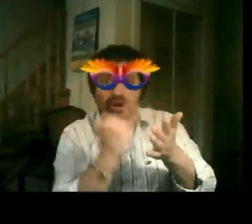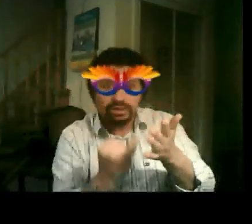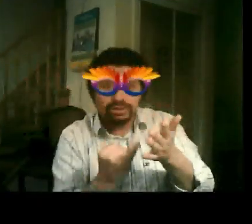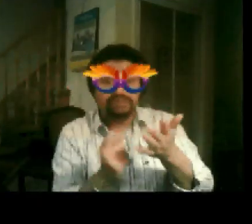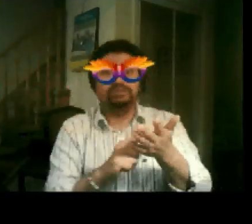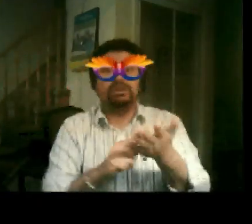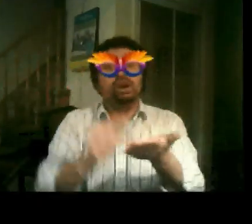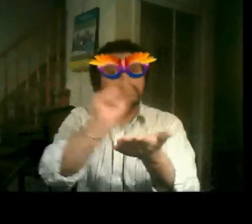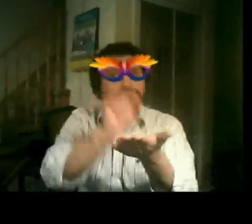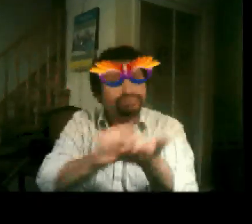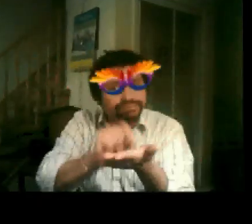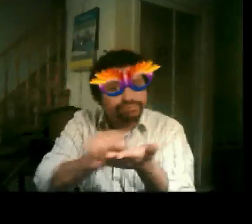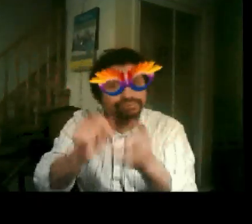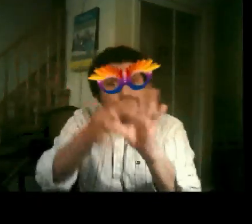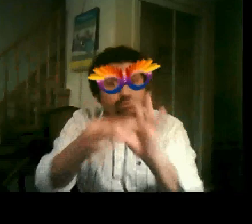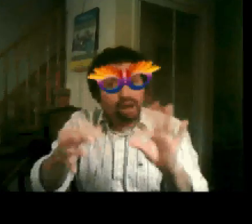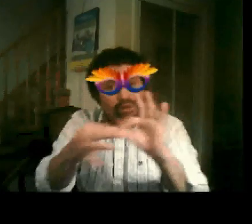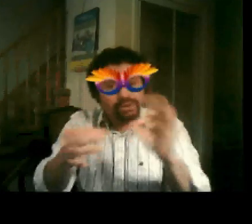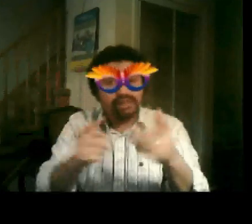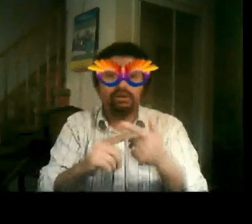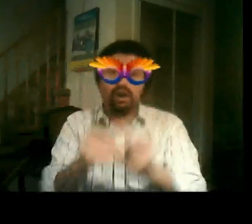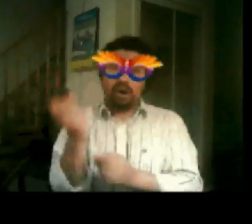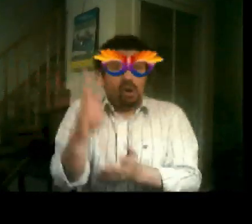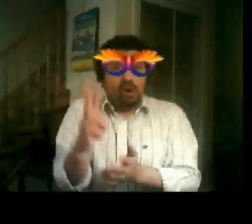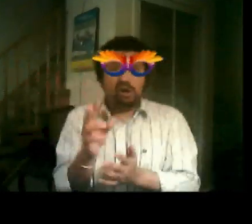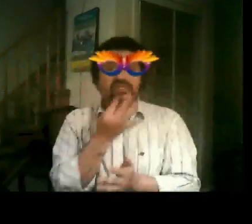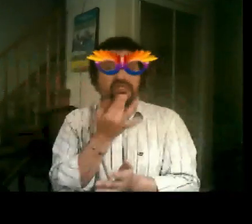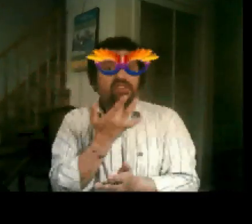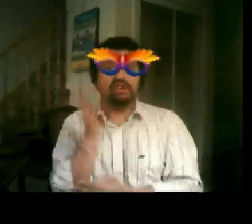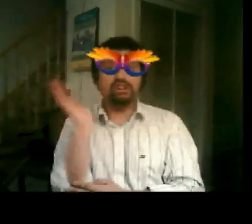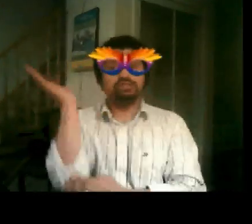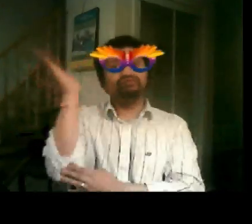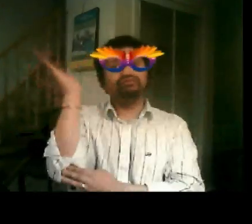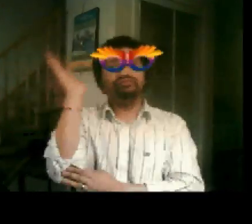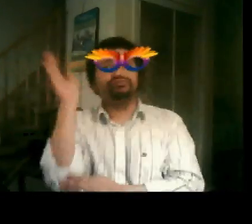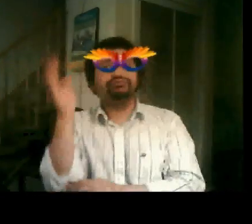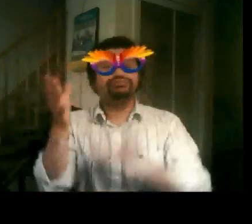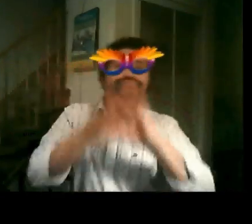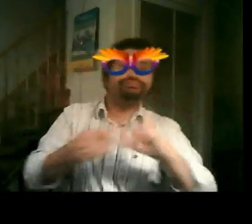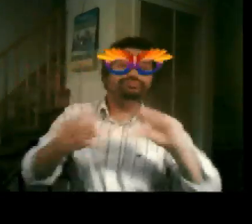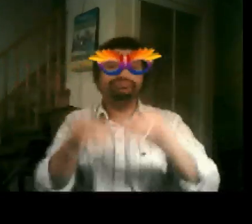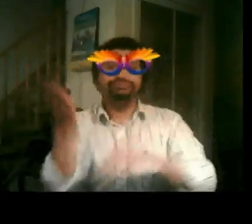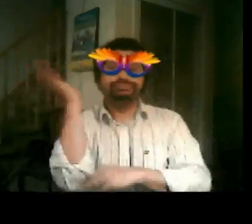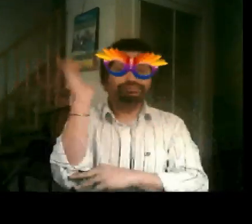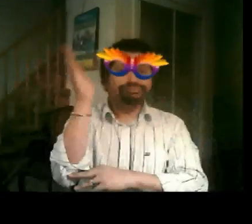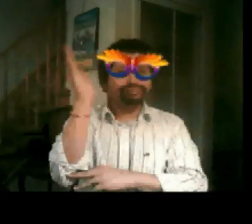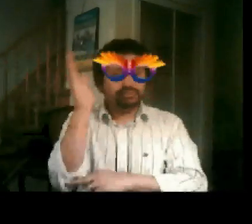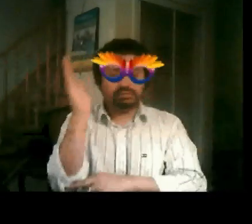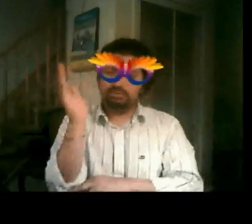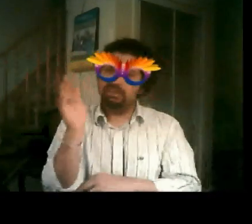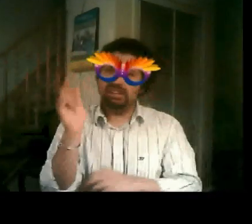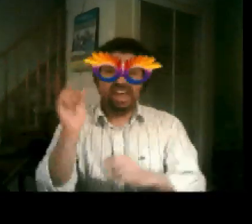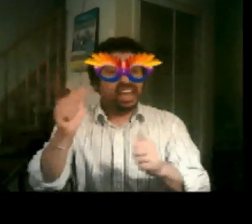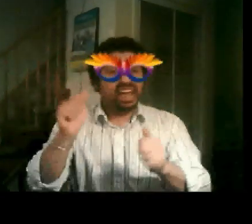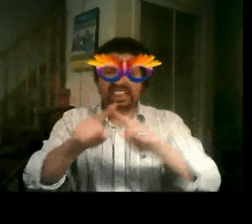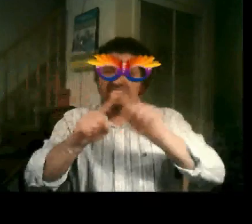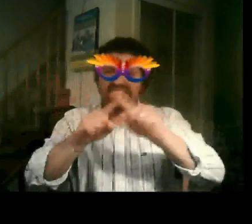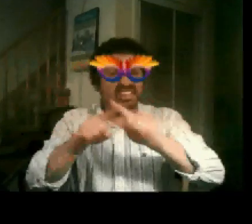I see a little hesitation Am I gonna have to show you that if it feels right Get on your mark Step to the